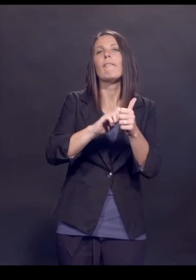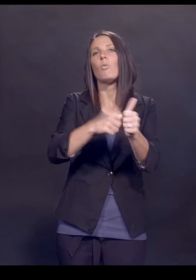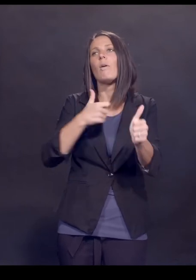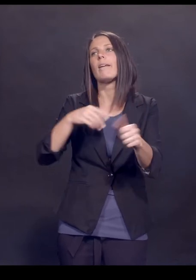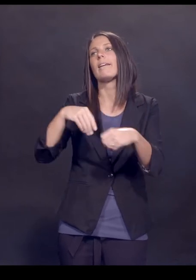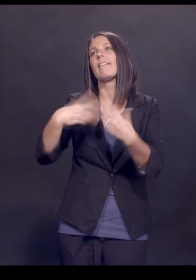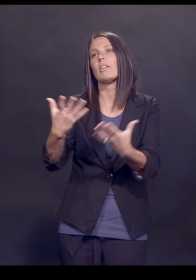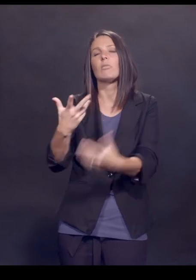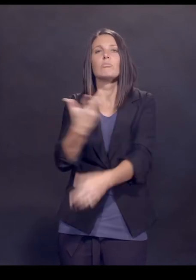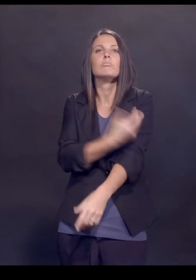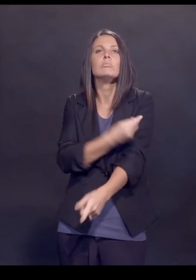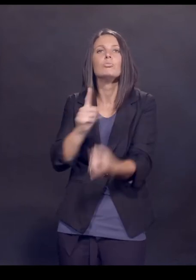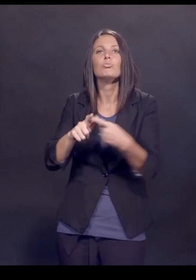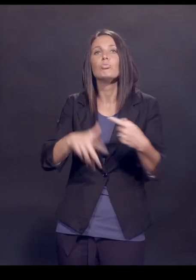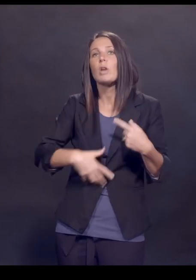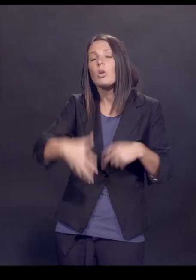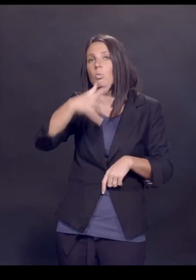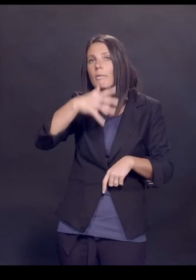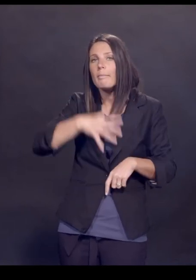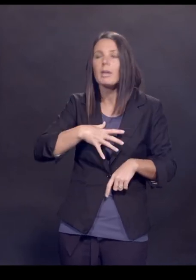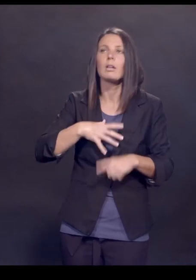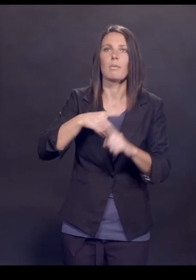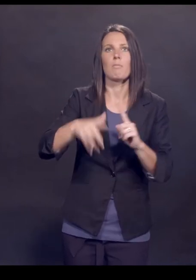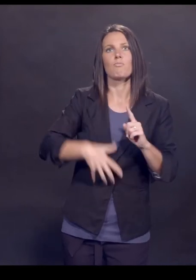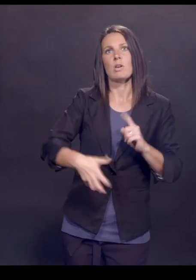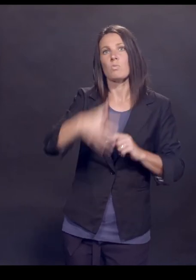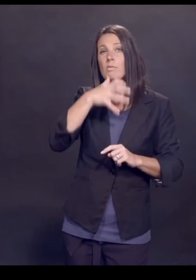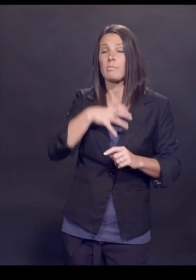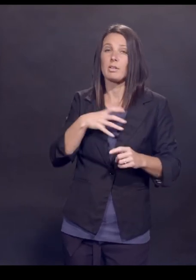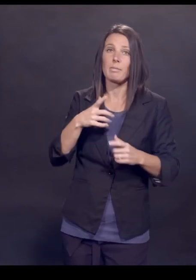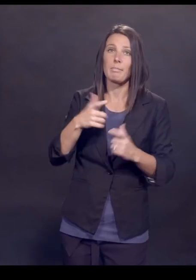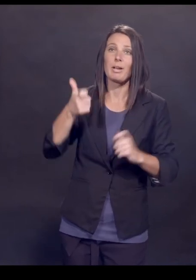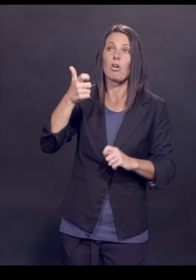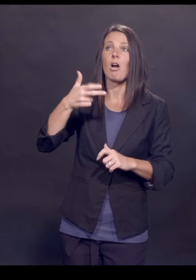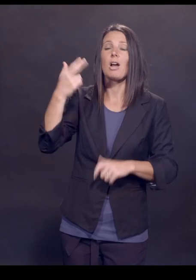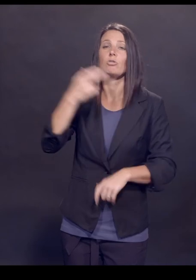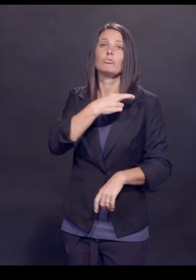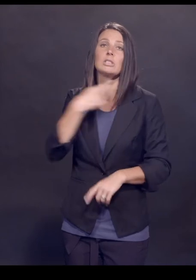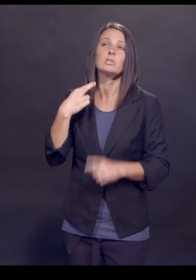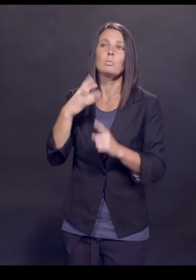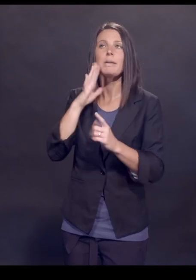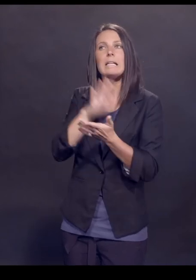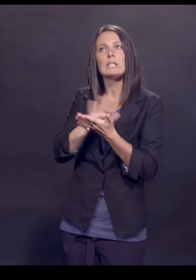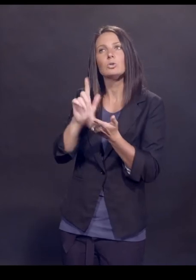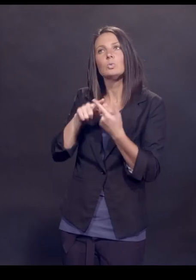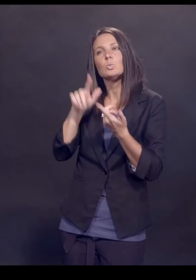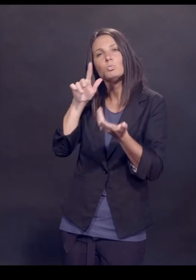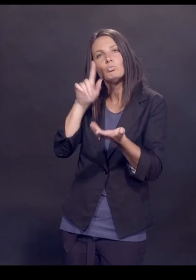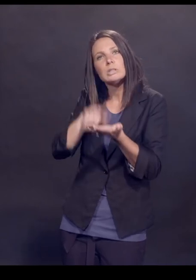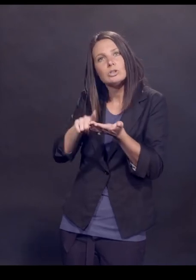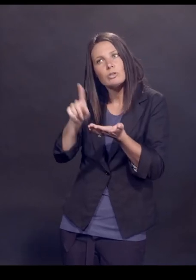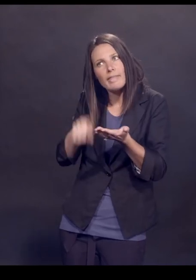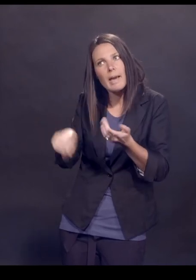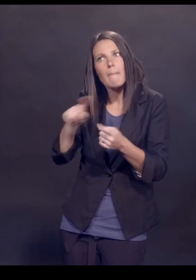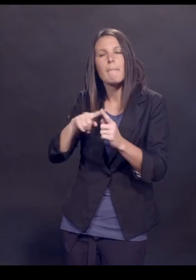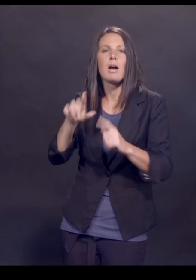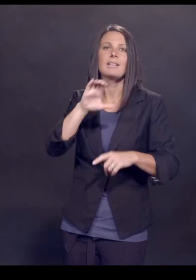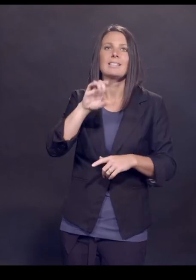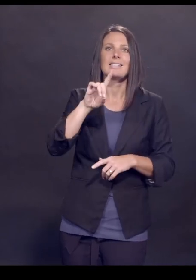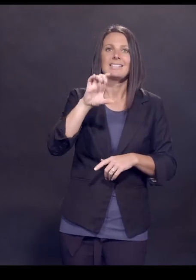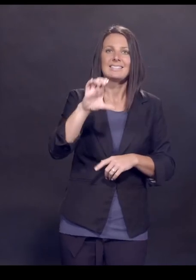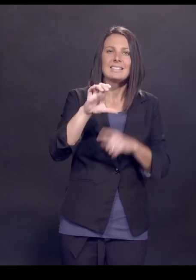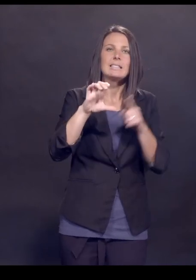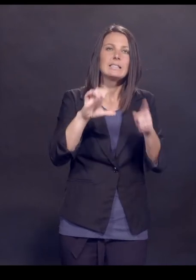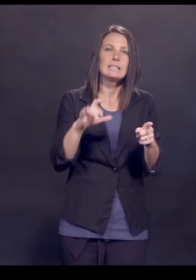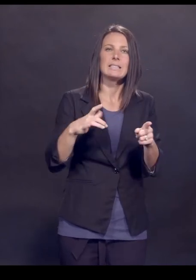which is unfortunate because pregnant women certainly were at greater risk and would have been nice to have studied them early on. But what the CDC did,